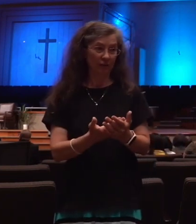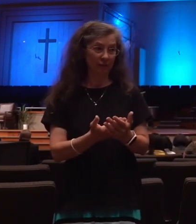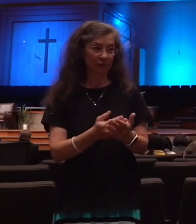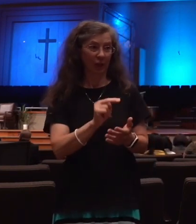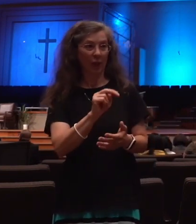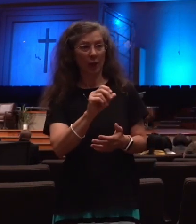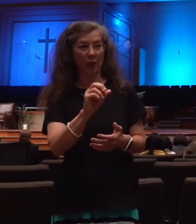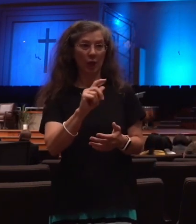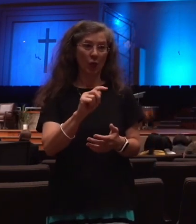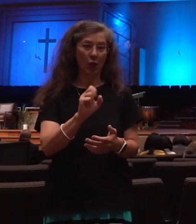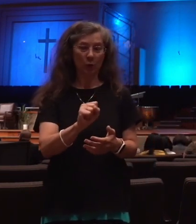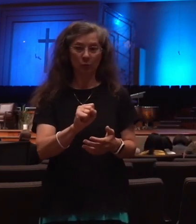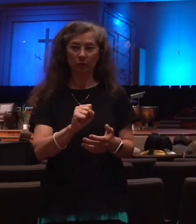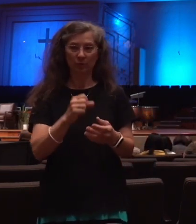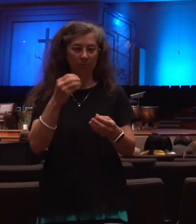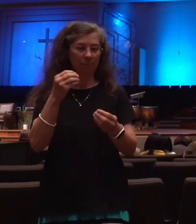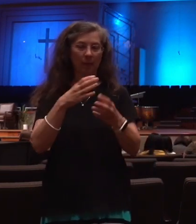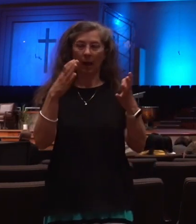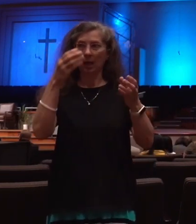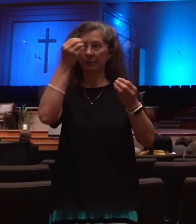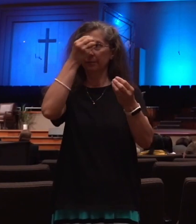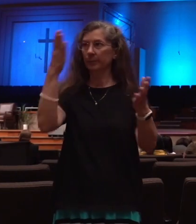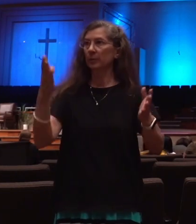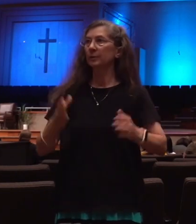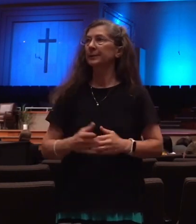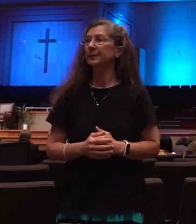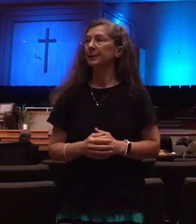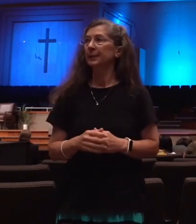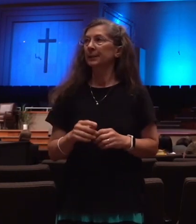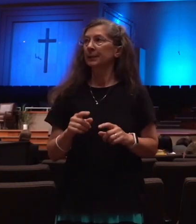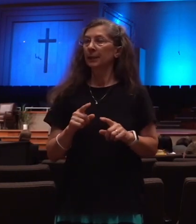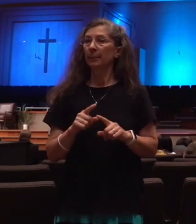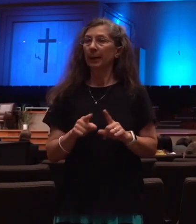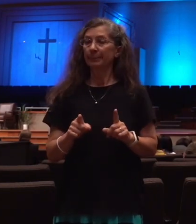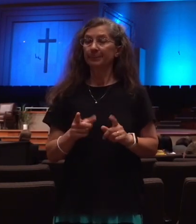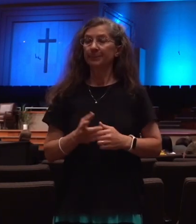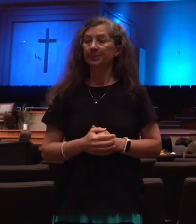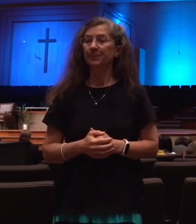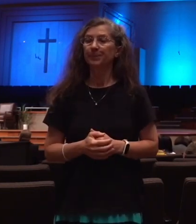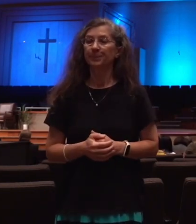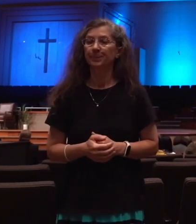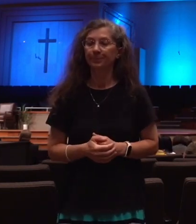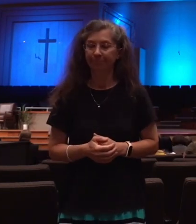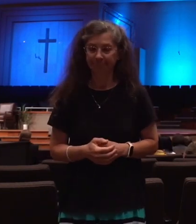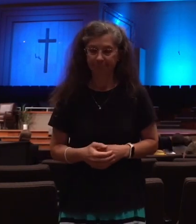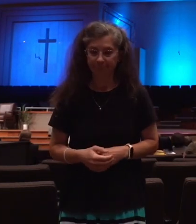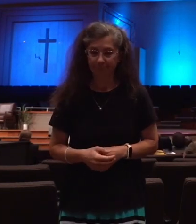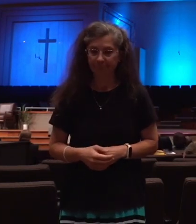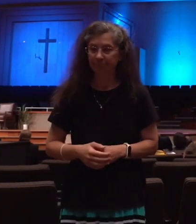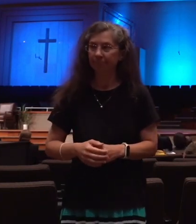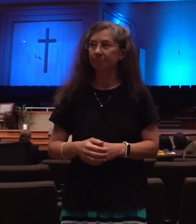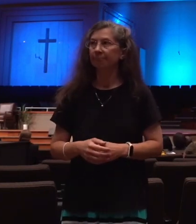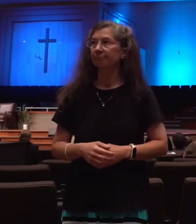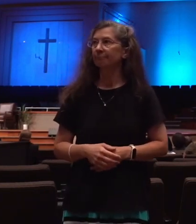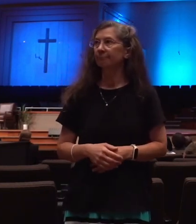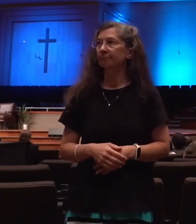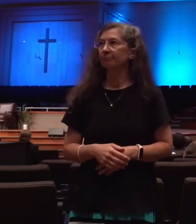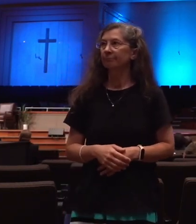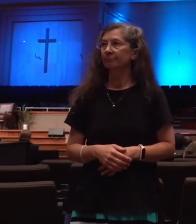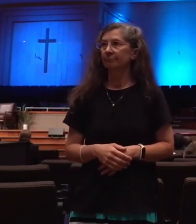and, but we're, just so you know, we're really, we're really kind of